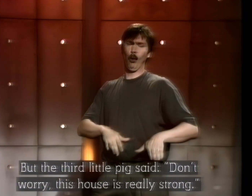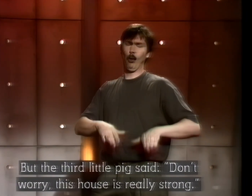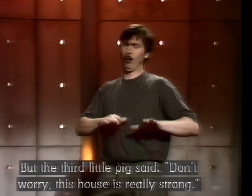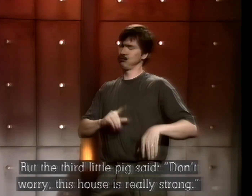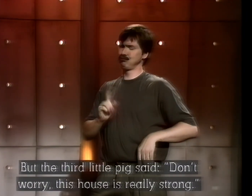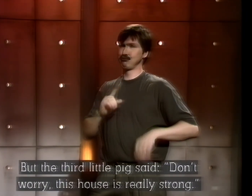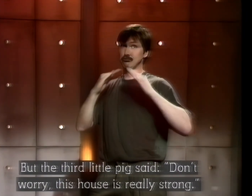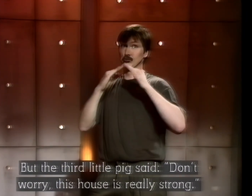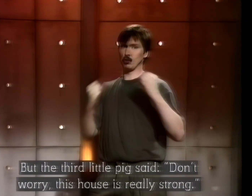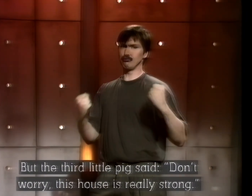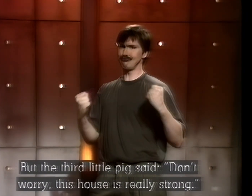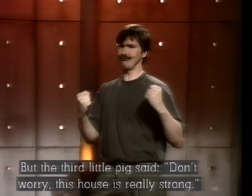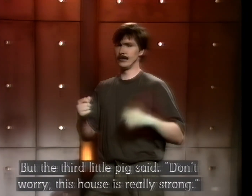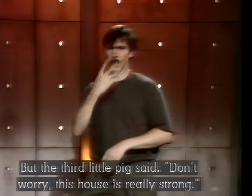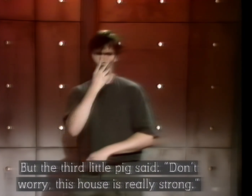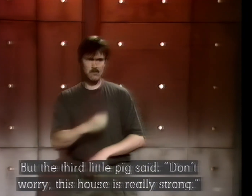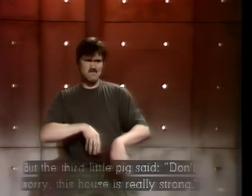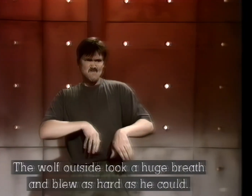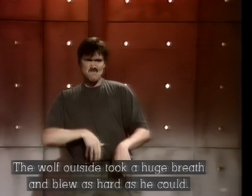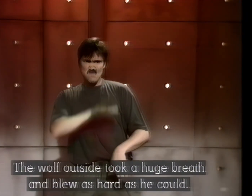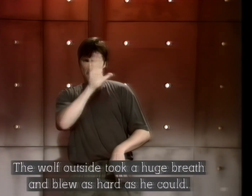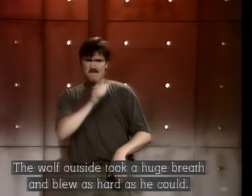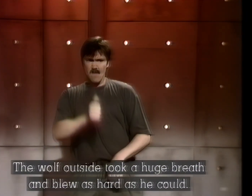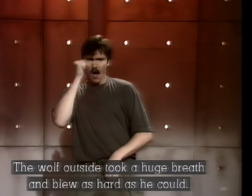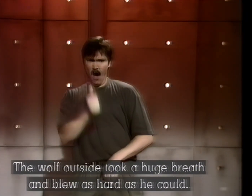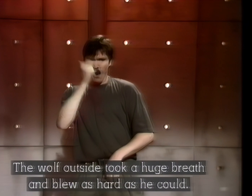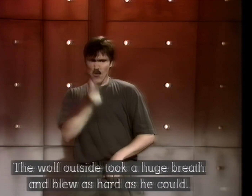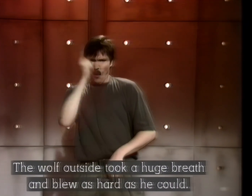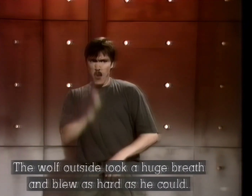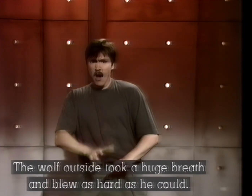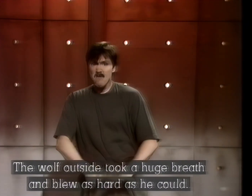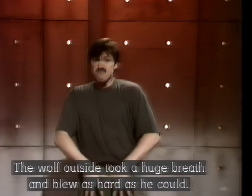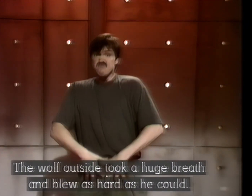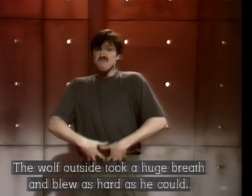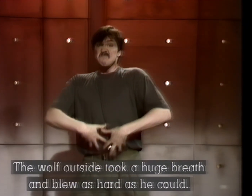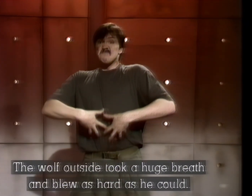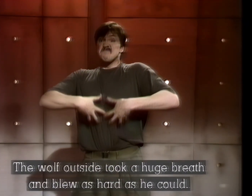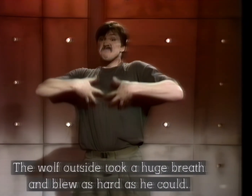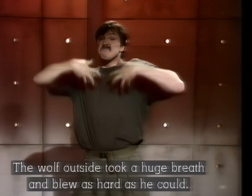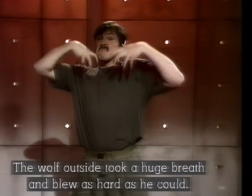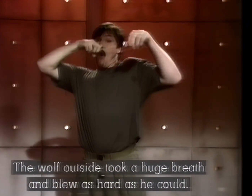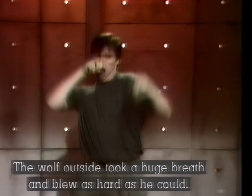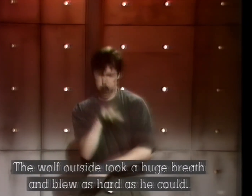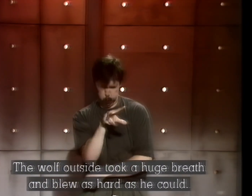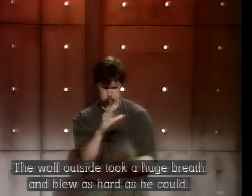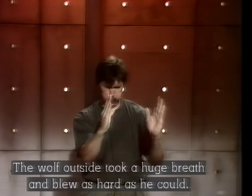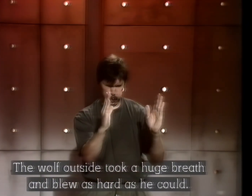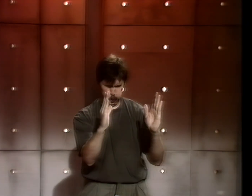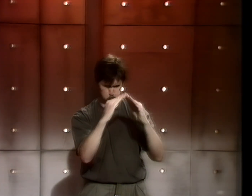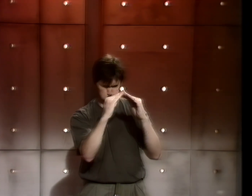So, the third little pig said, don't worry, this house is really strong. The wolf outside counted to three, took a huge breath, and blew as